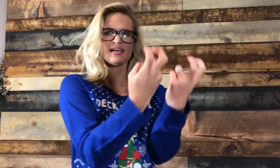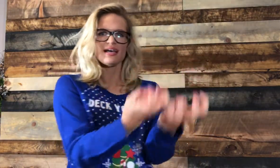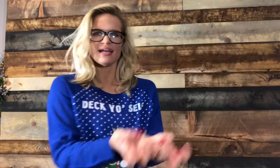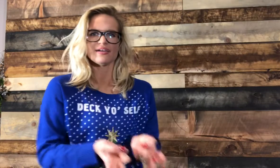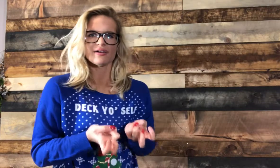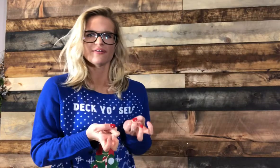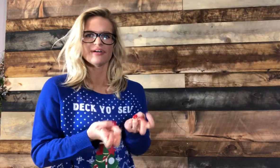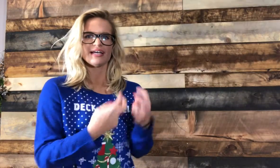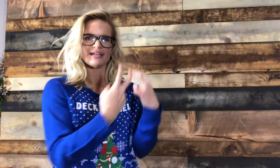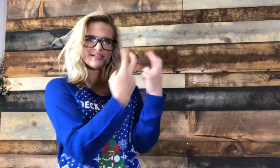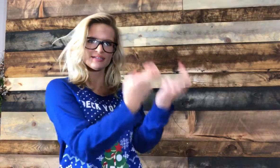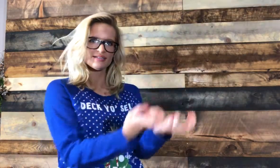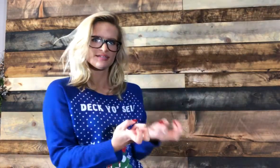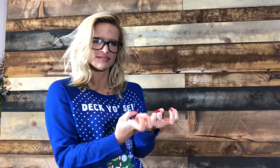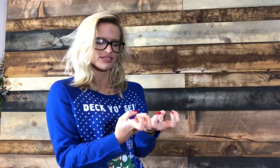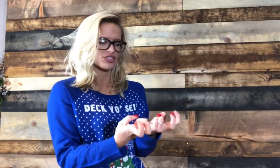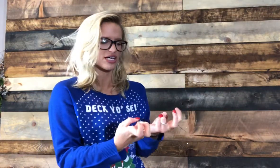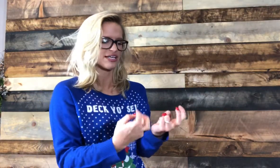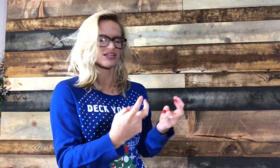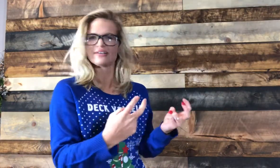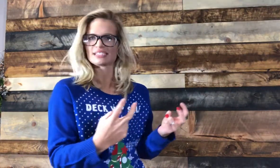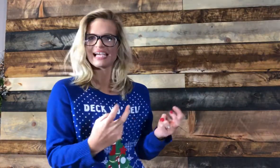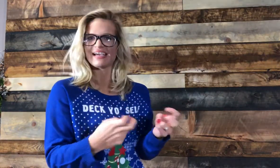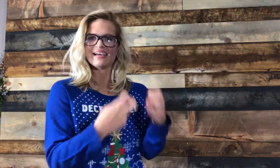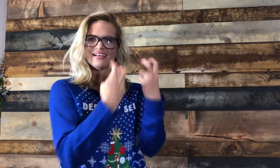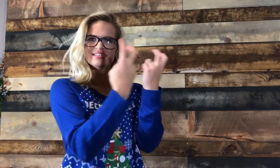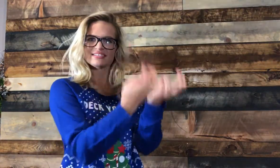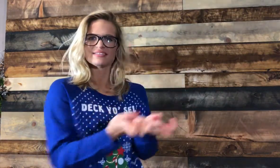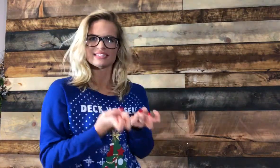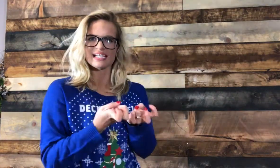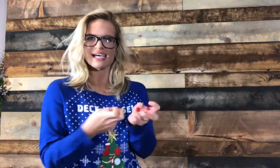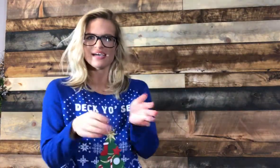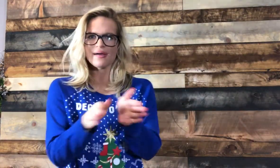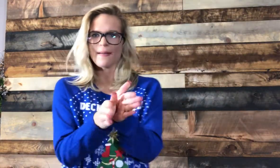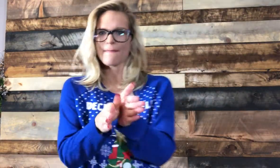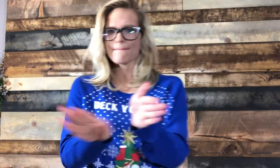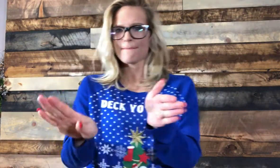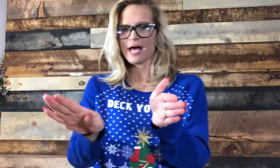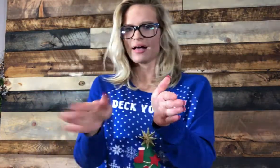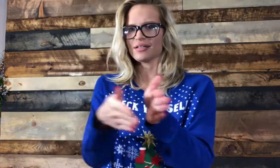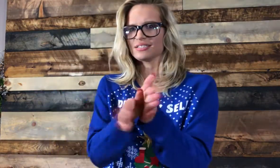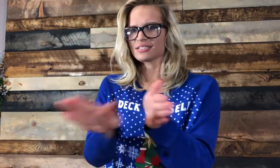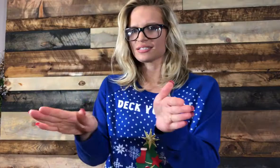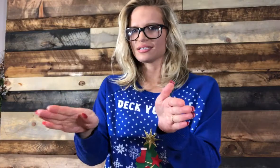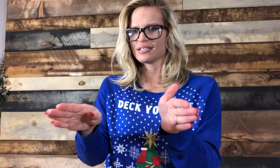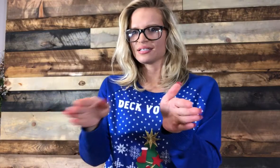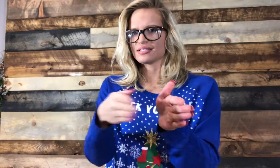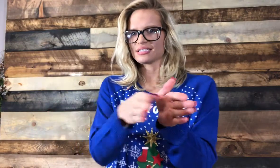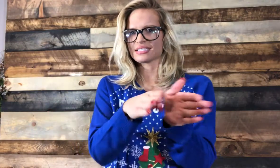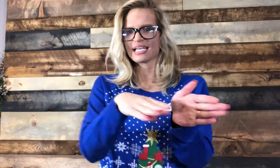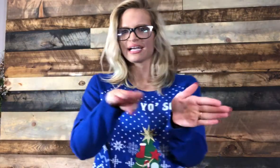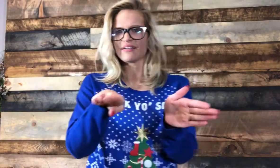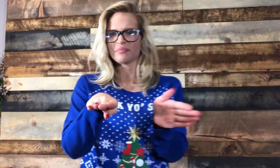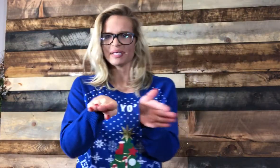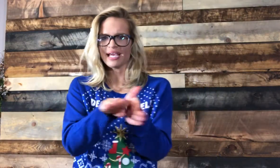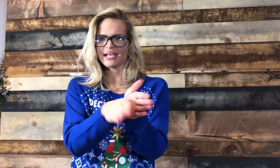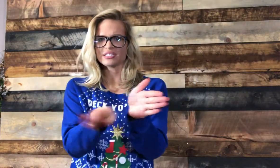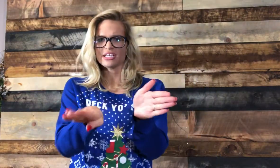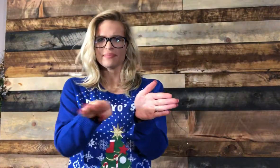and you curve it in to draw like a little sleigh. So sleigh bells, it's just like kind of a B handshape,